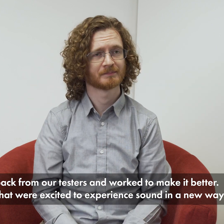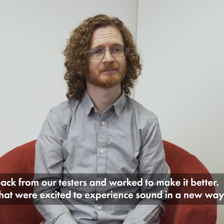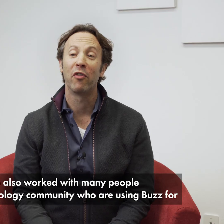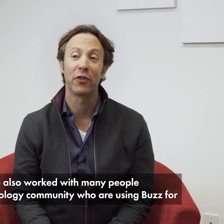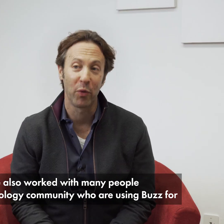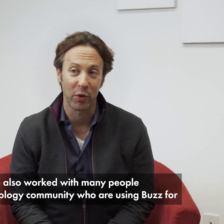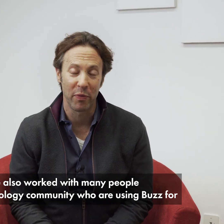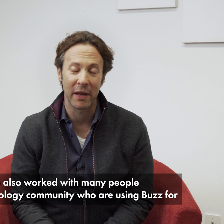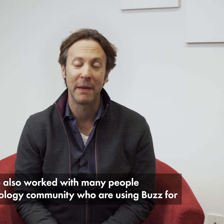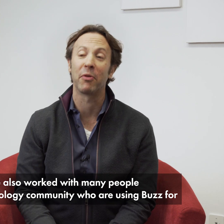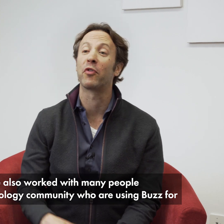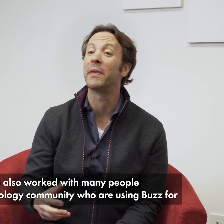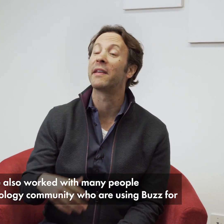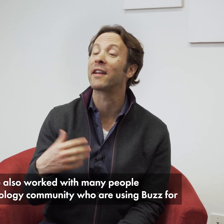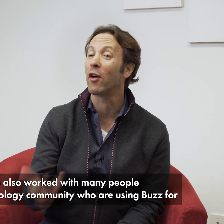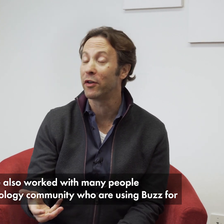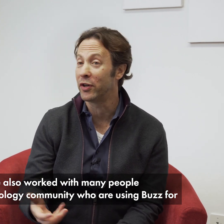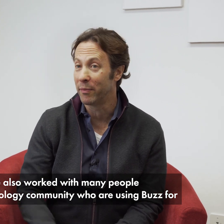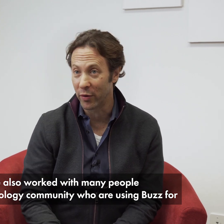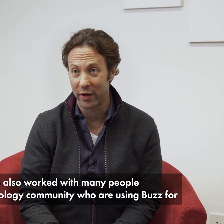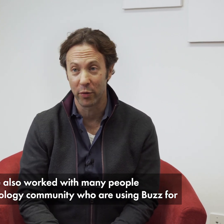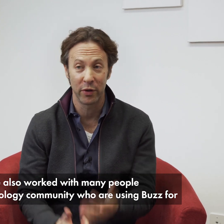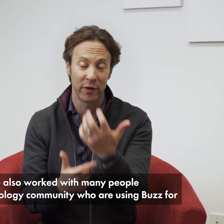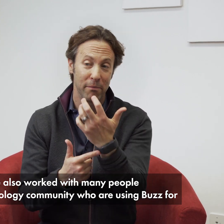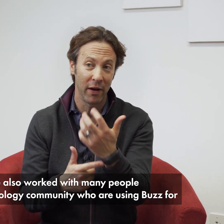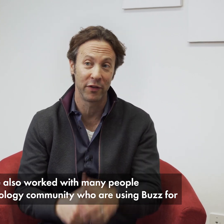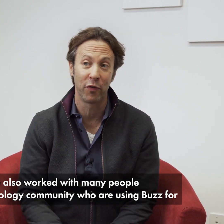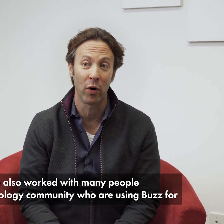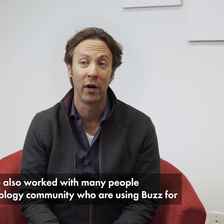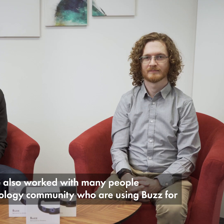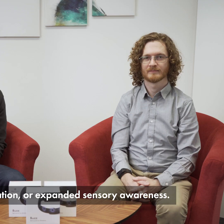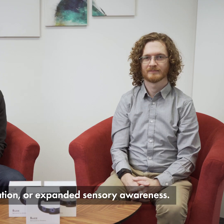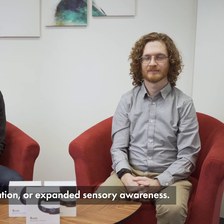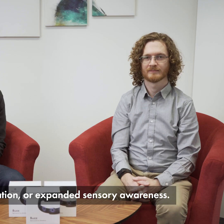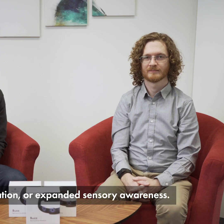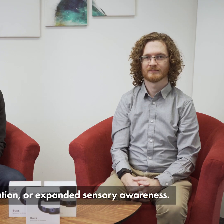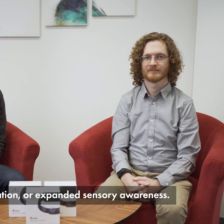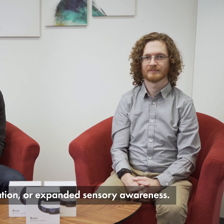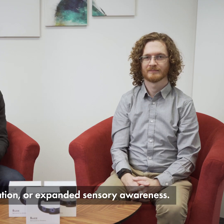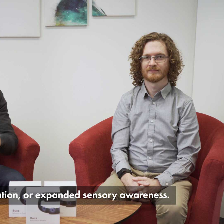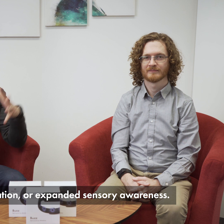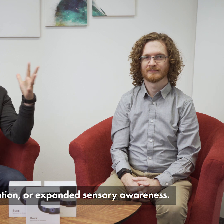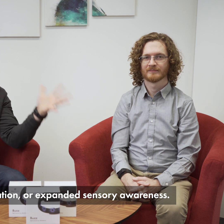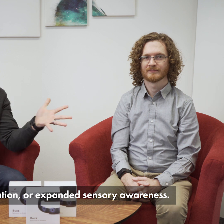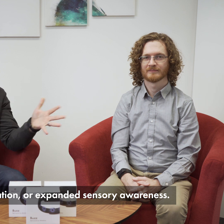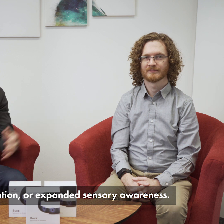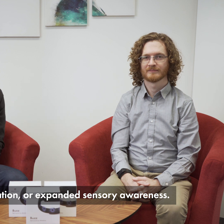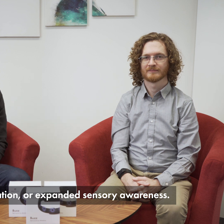We've also worked with many people from the technology community who are using Buzz for VR or navigation or expanded sensory